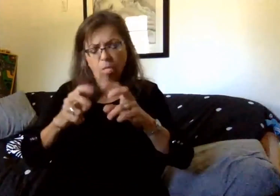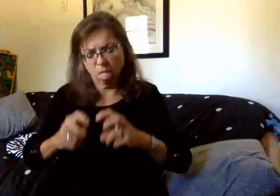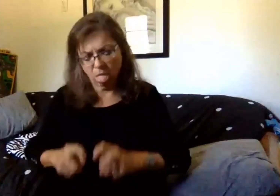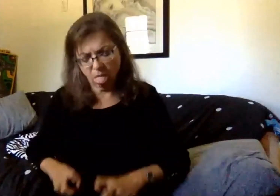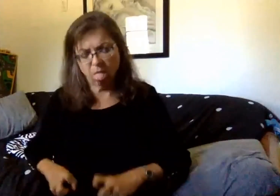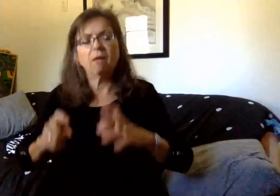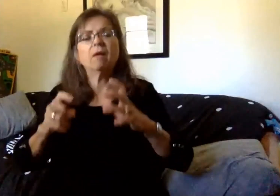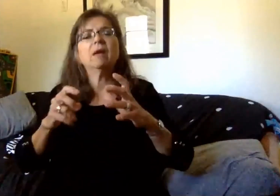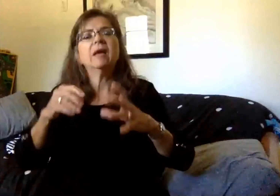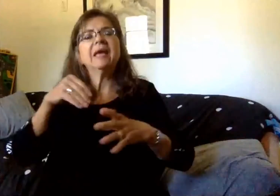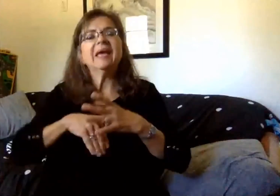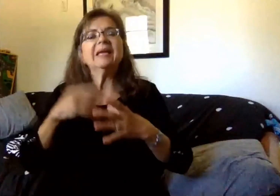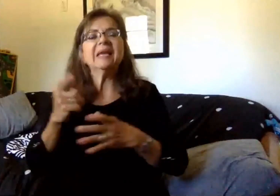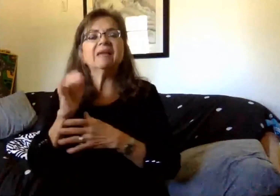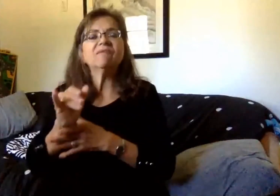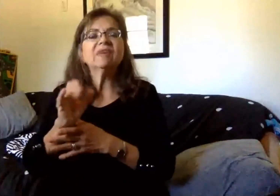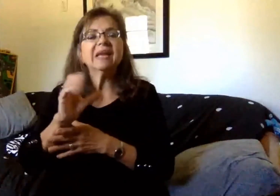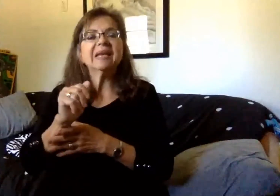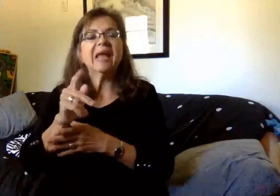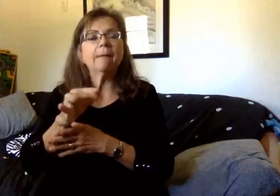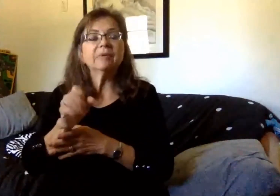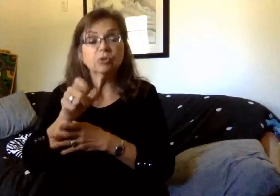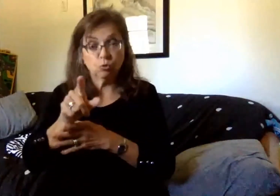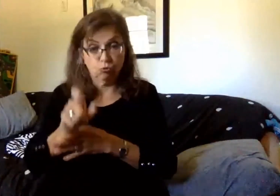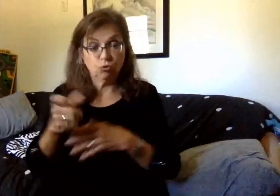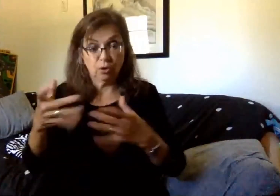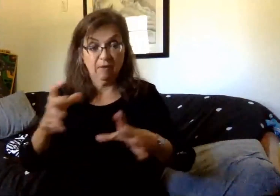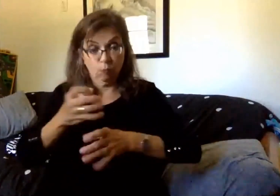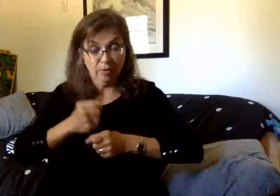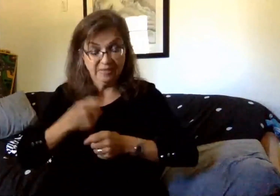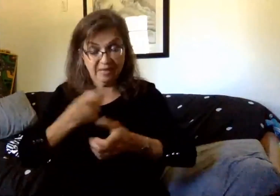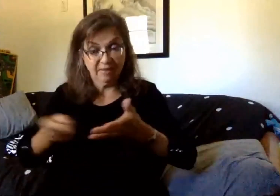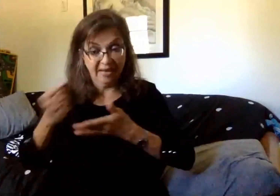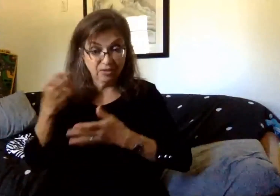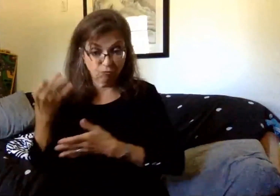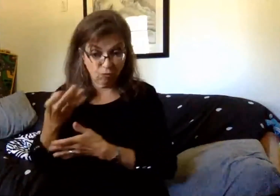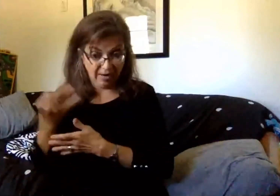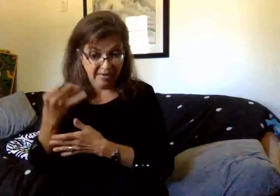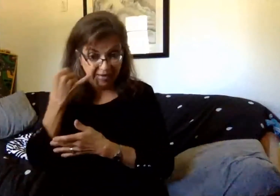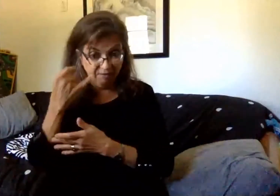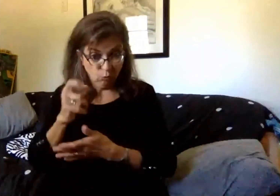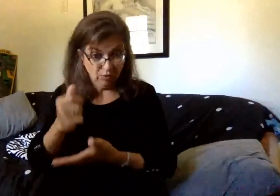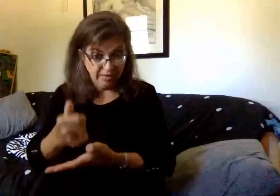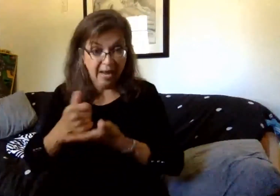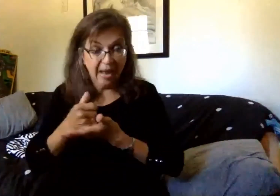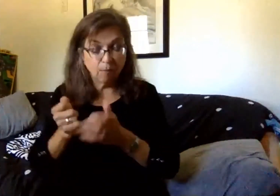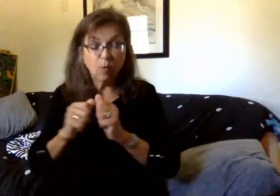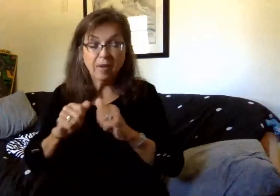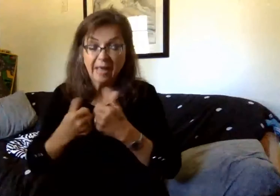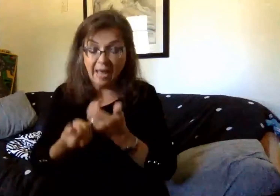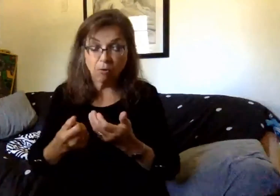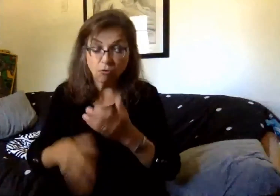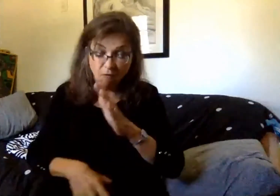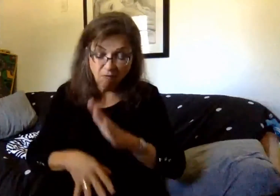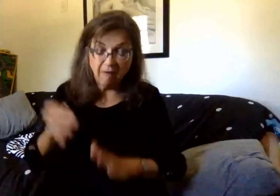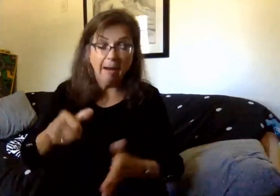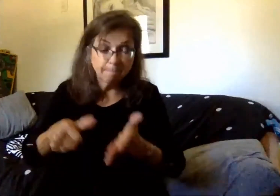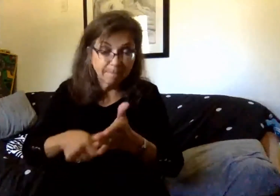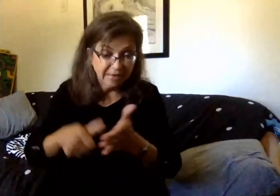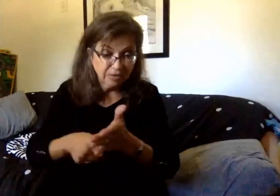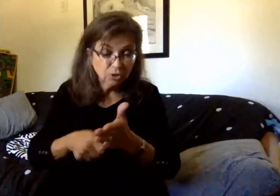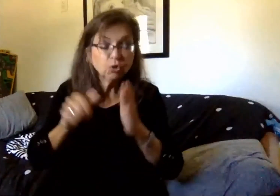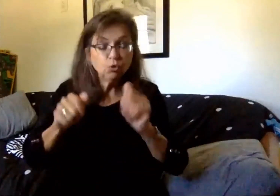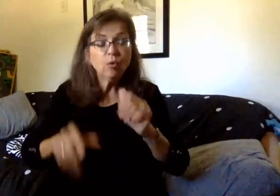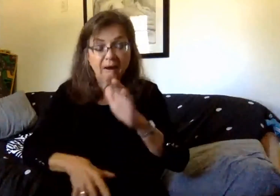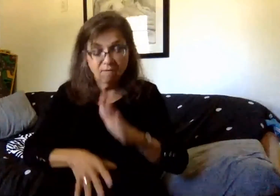Campus, which you should have received last Friday. If you need assistance with how to access these pages, tutorials may be found